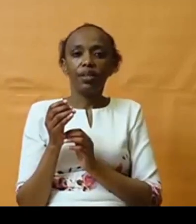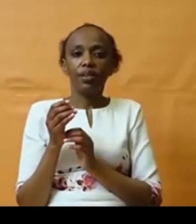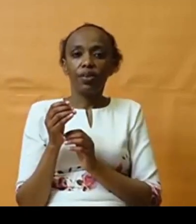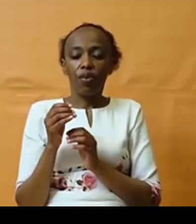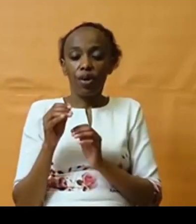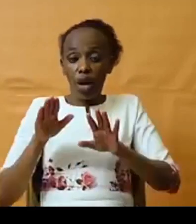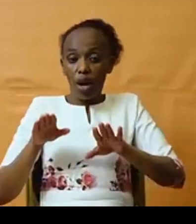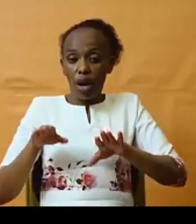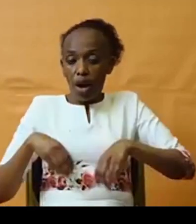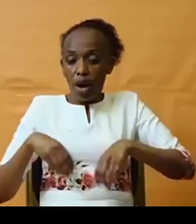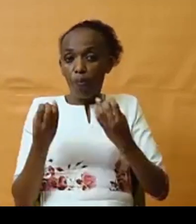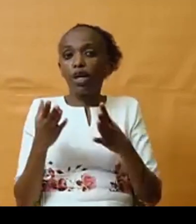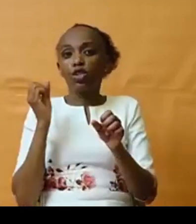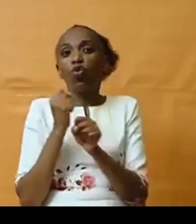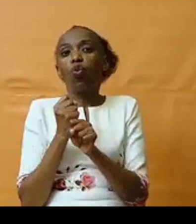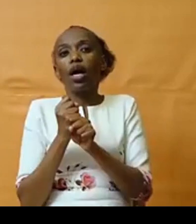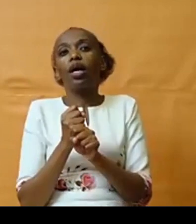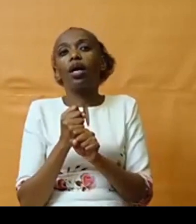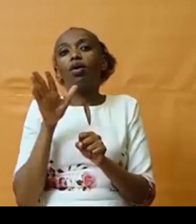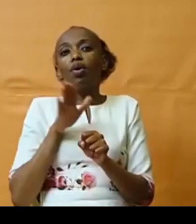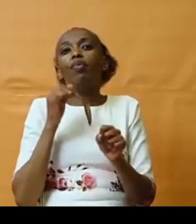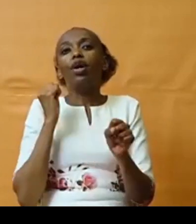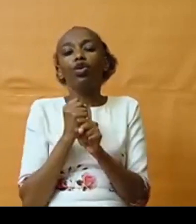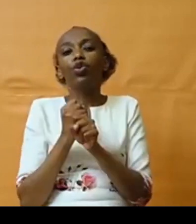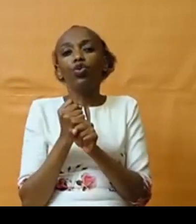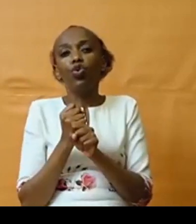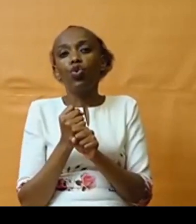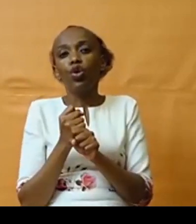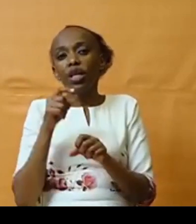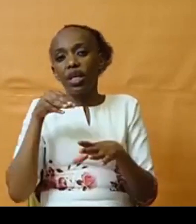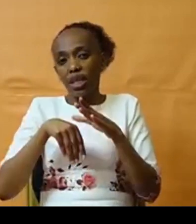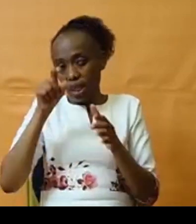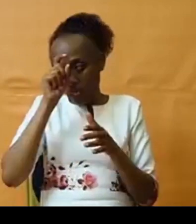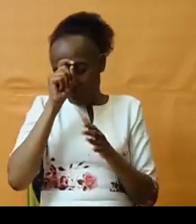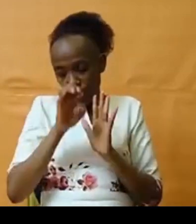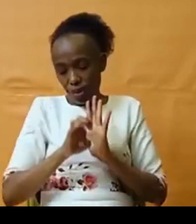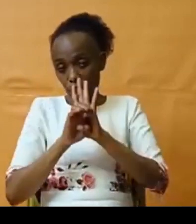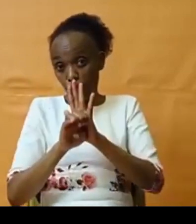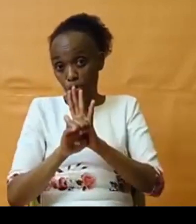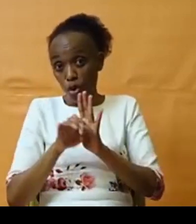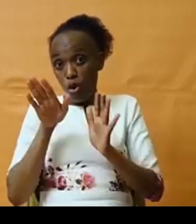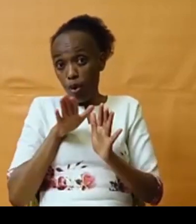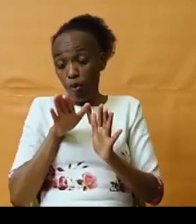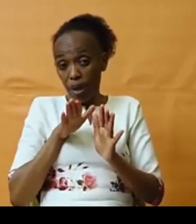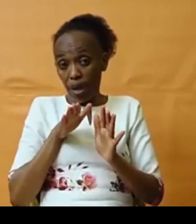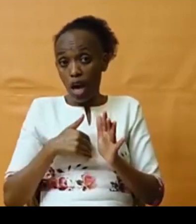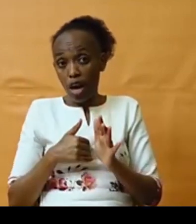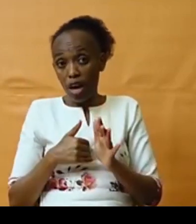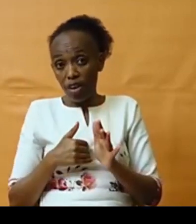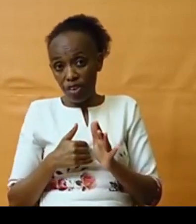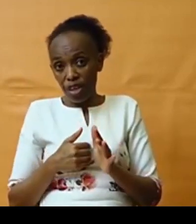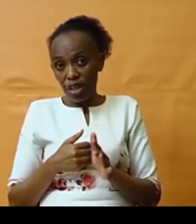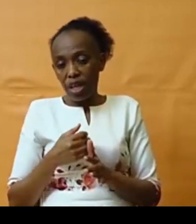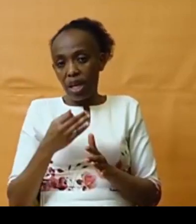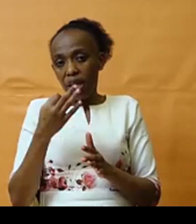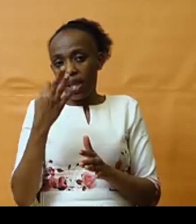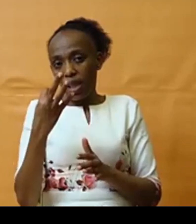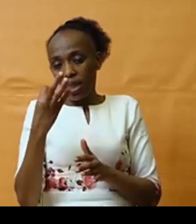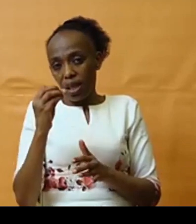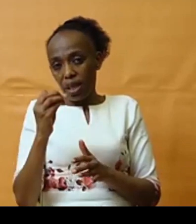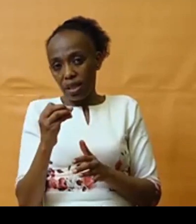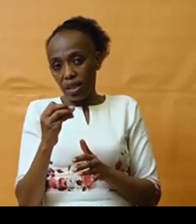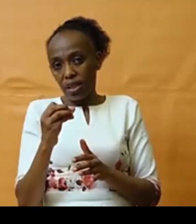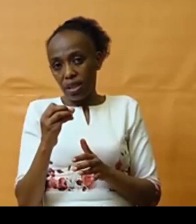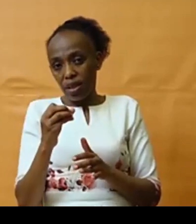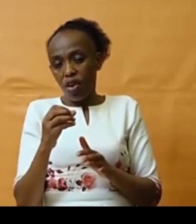work that women have to do. In Egypt, for example, women are already spending an average of 30.25 hours per